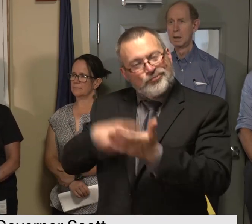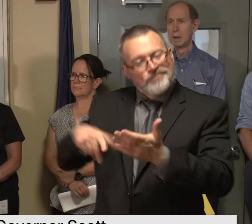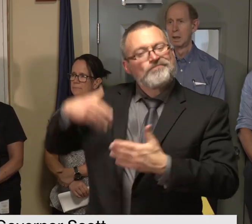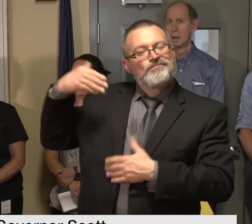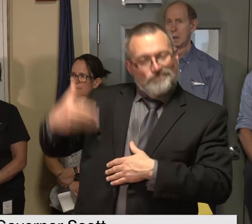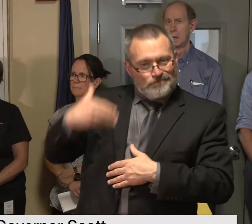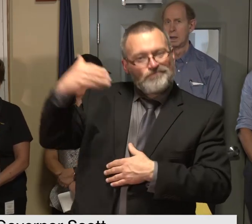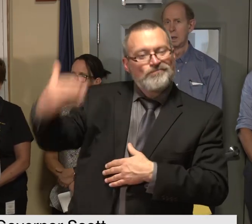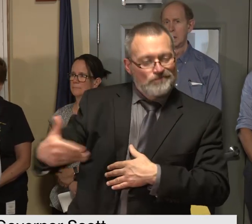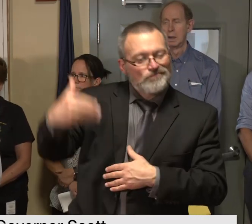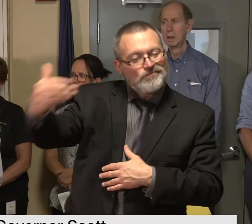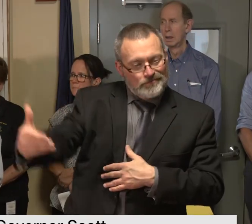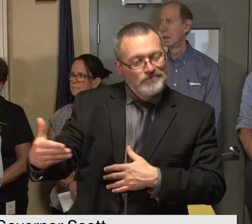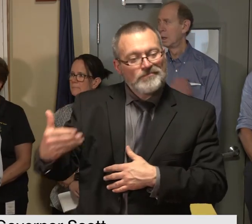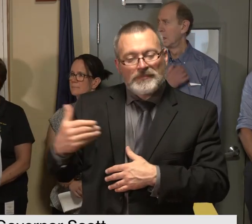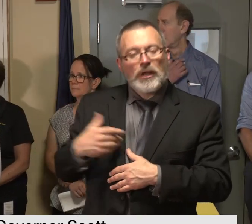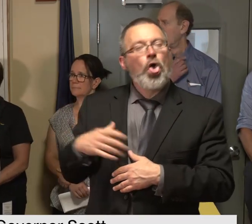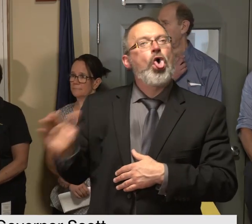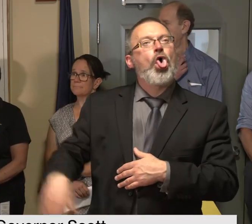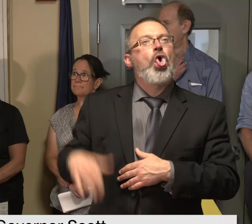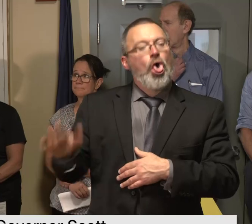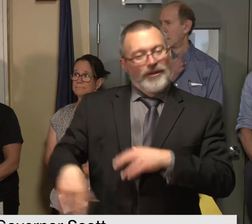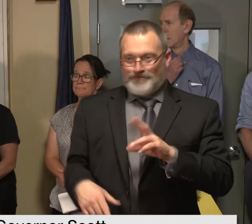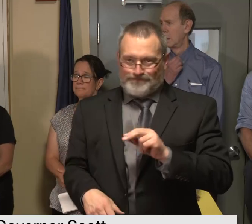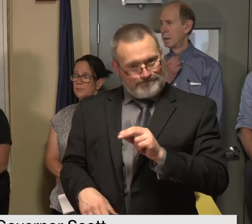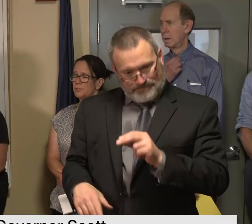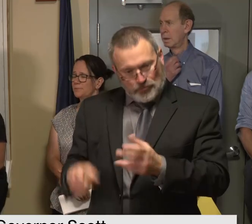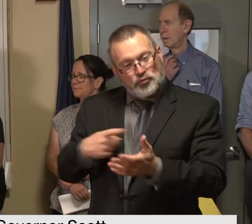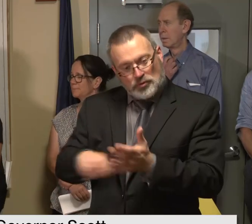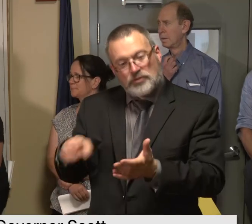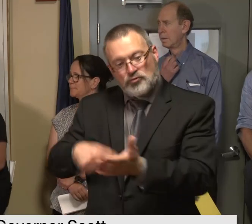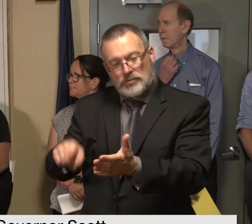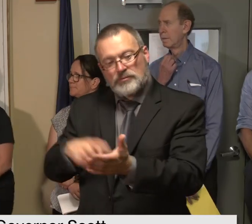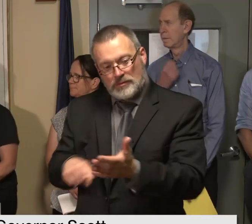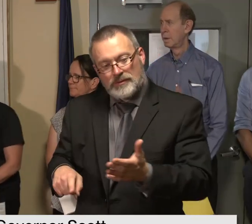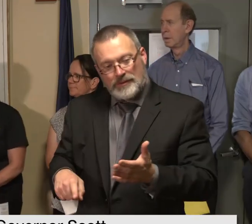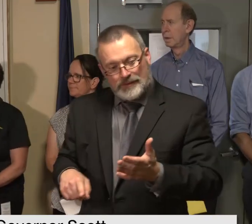backing up into the streets we'll start with joe first then go to julie